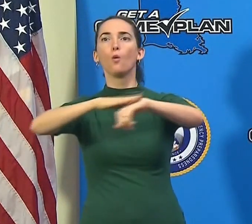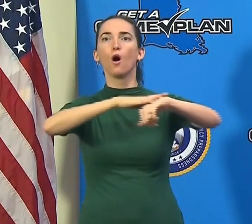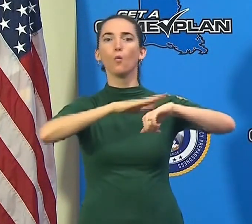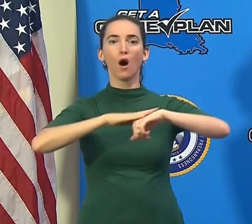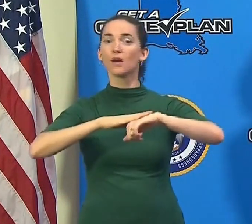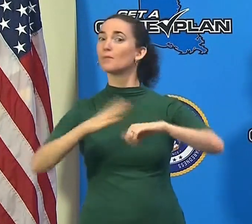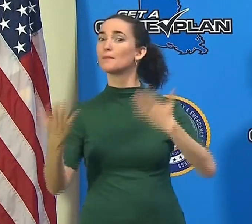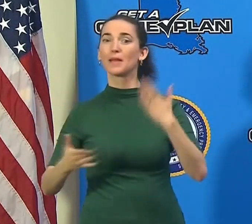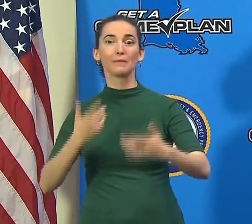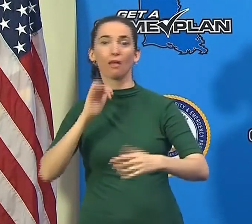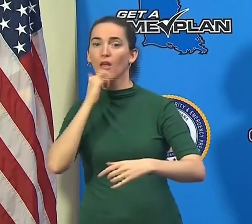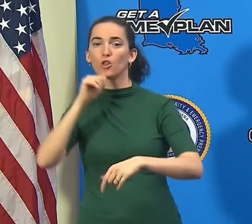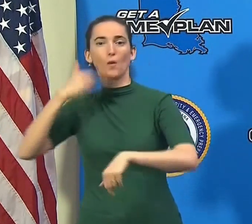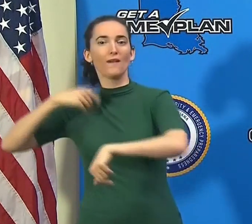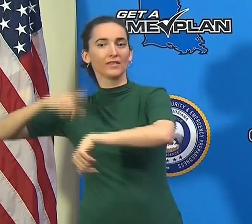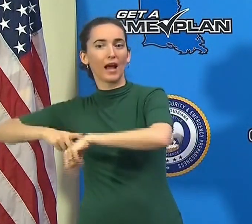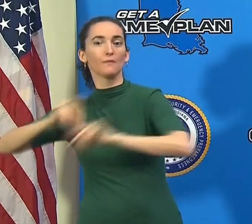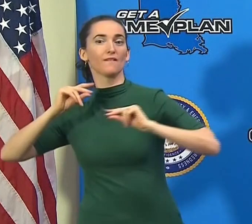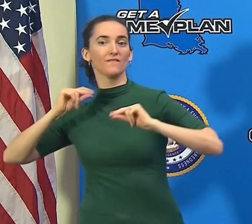before motorists